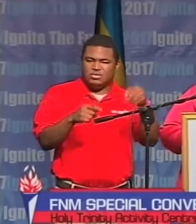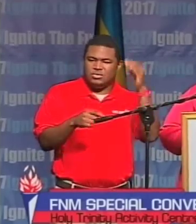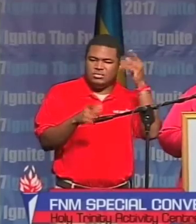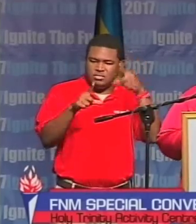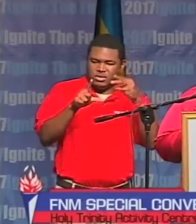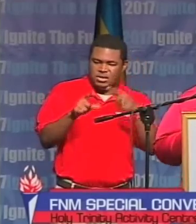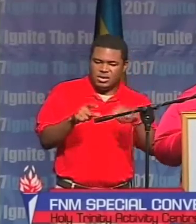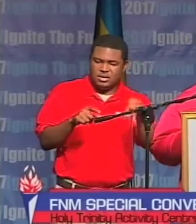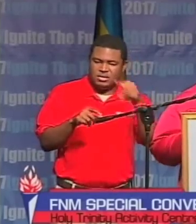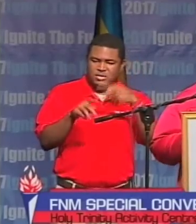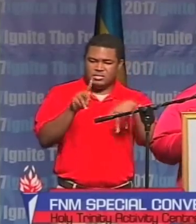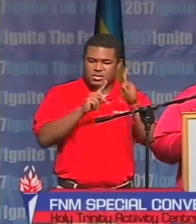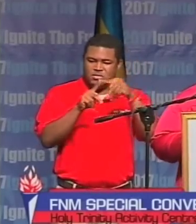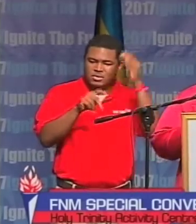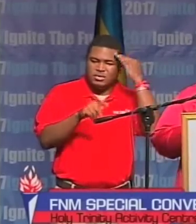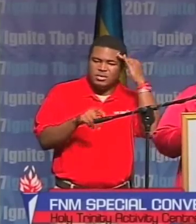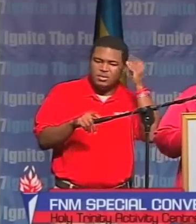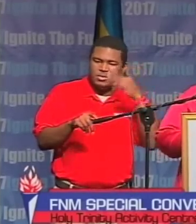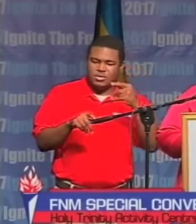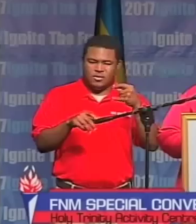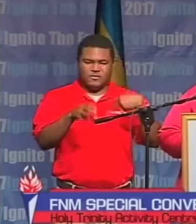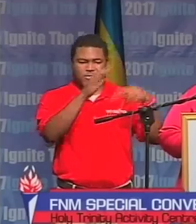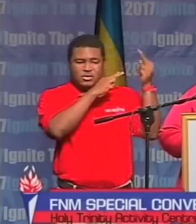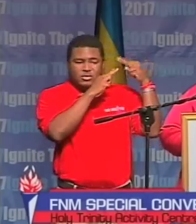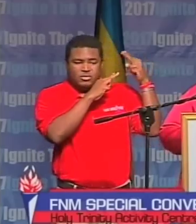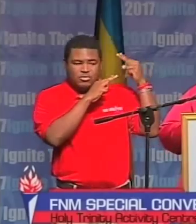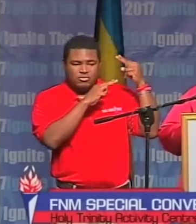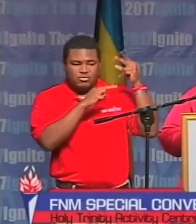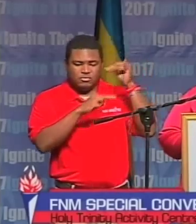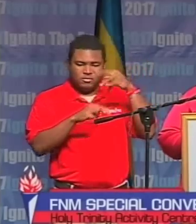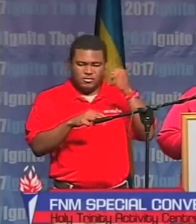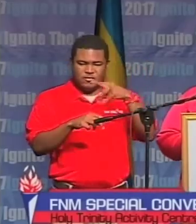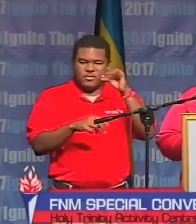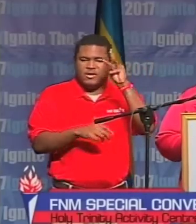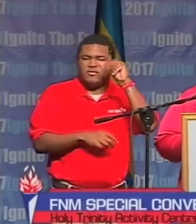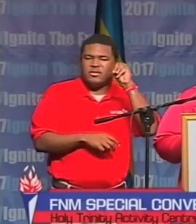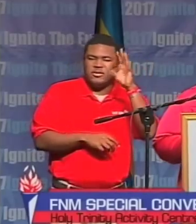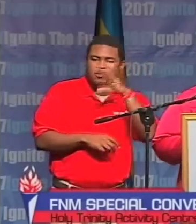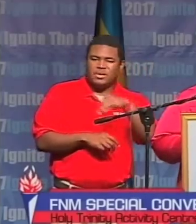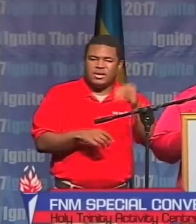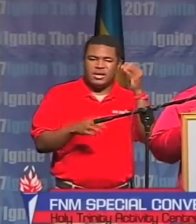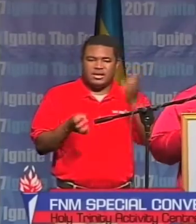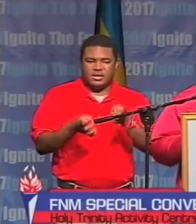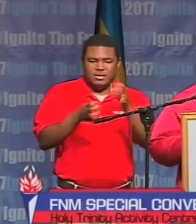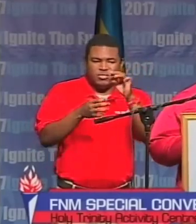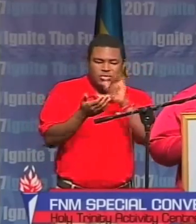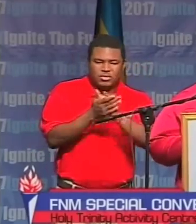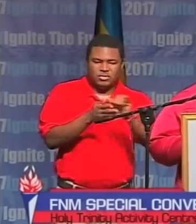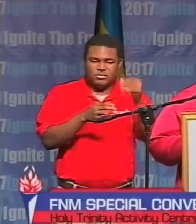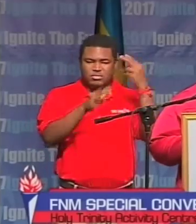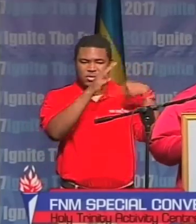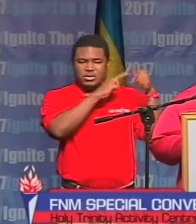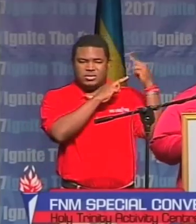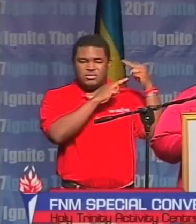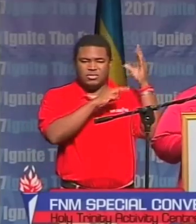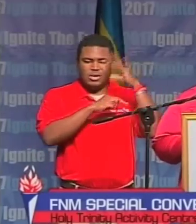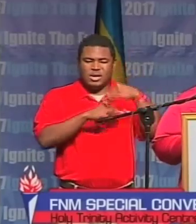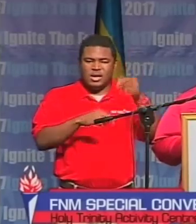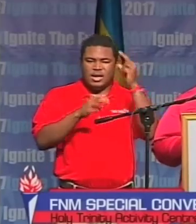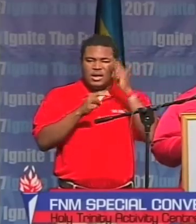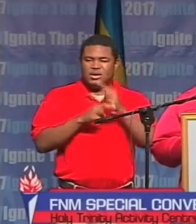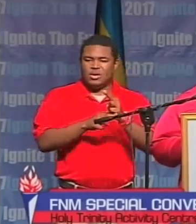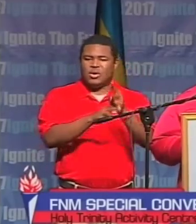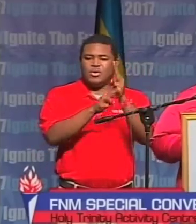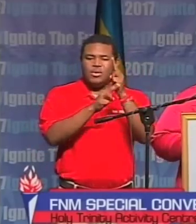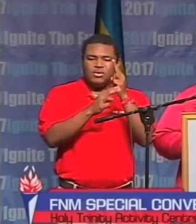history and the traditions of the FNM. And to celebrate that history and honor the contributions of